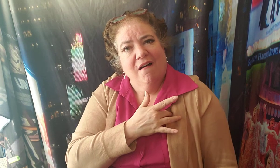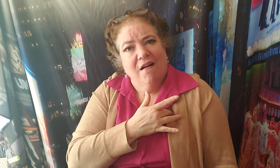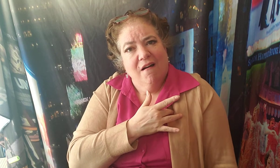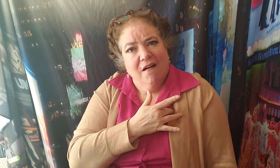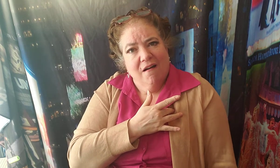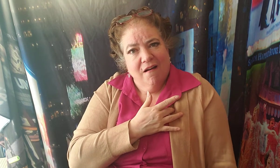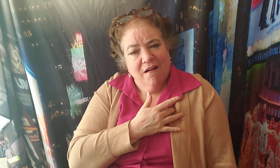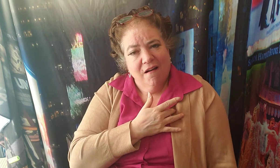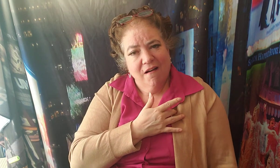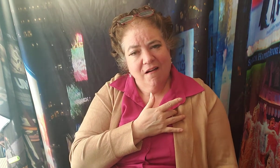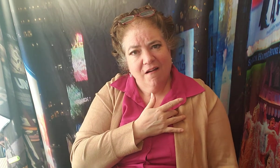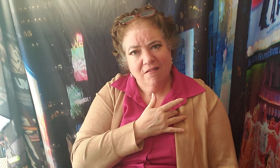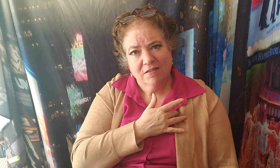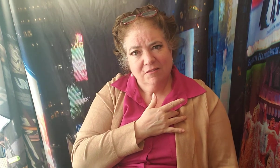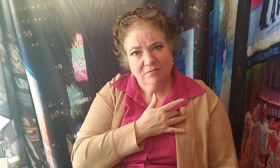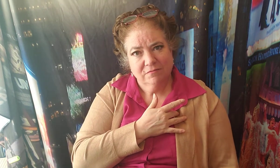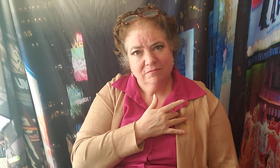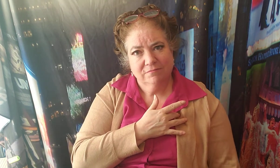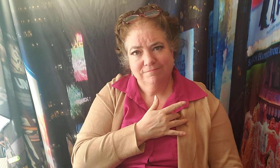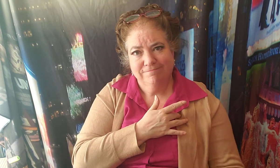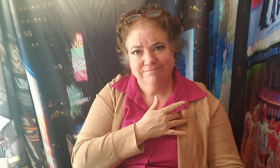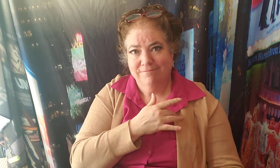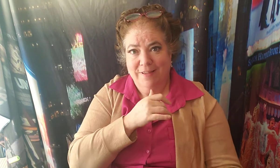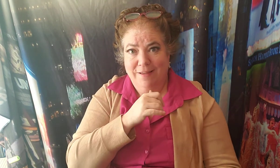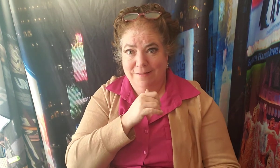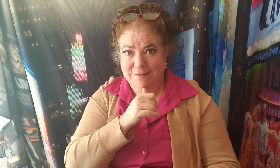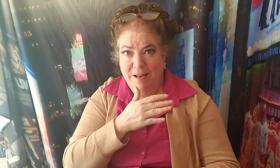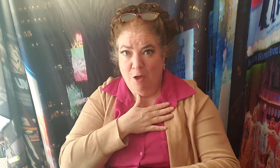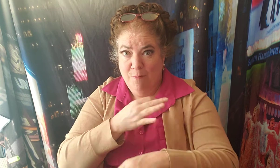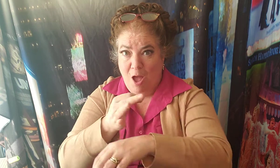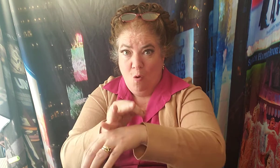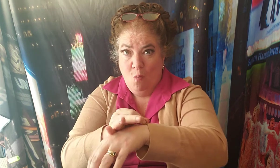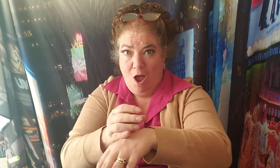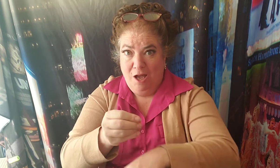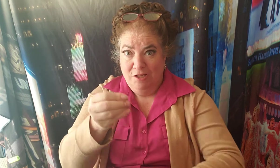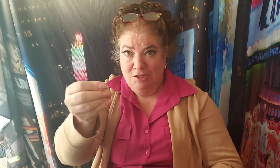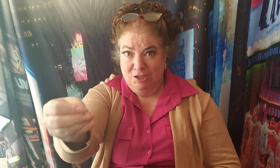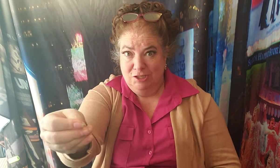It's not my watch You're holding It's my heart